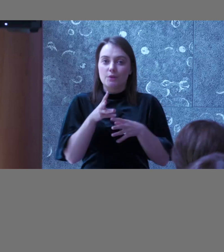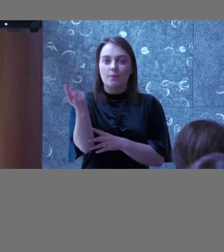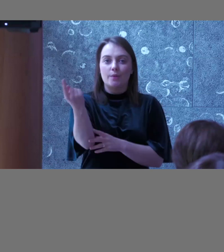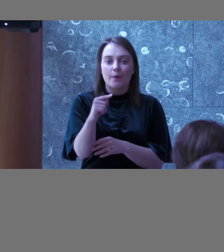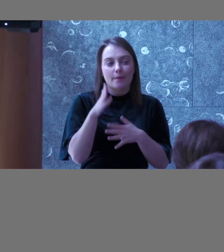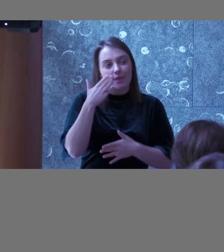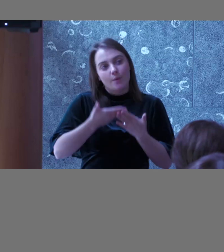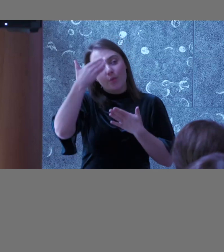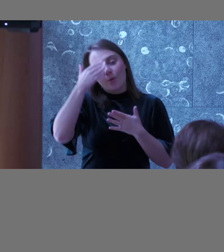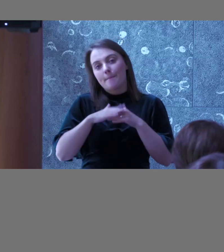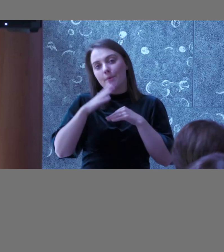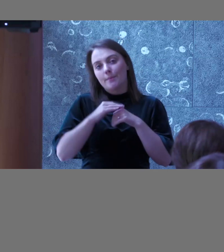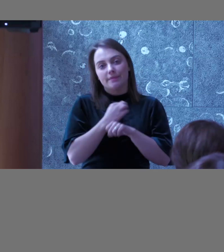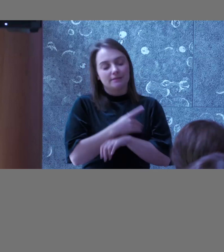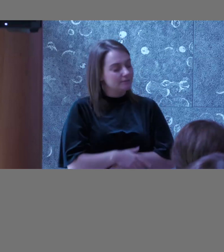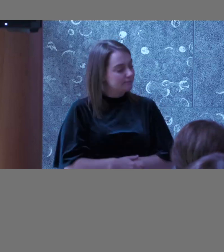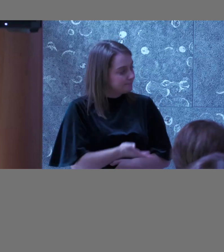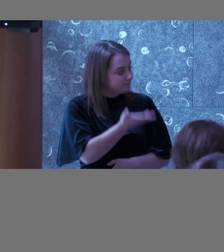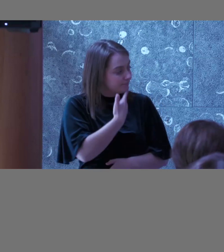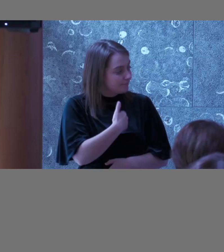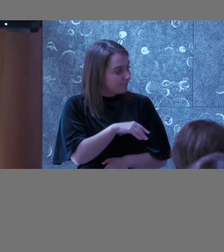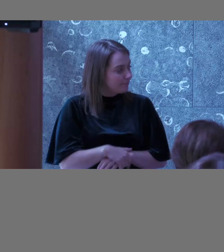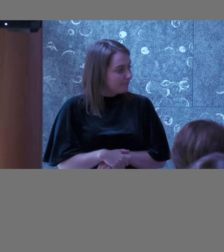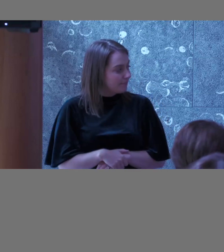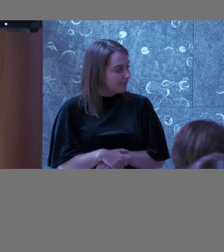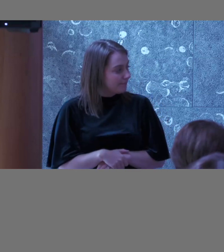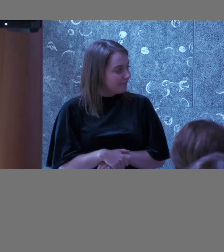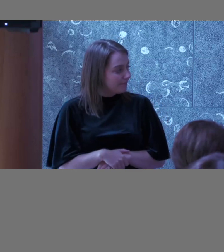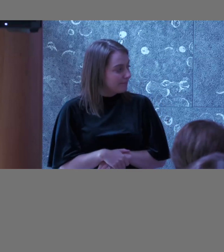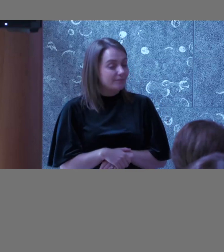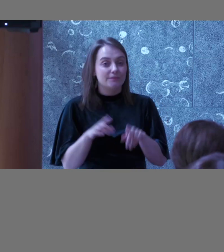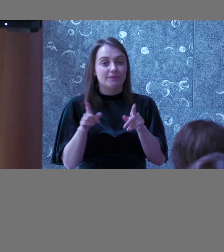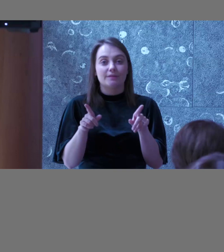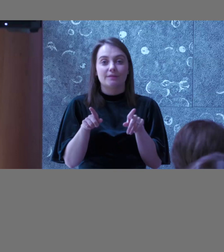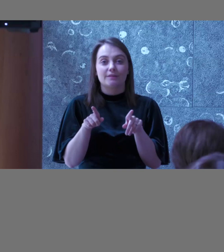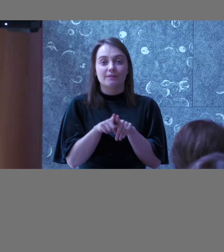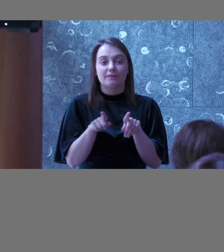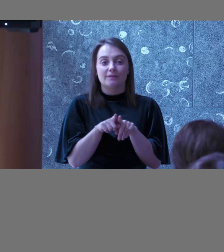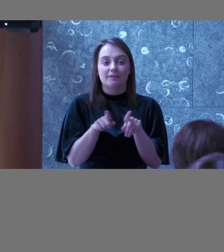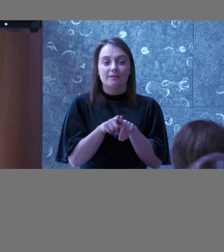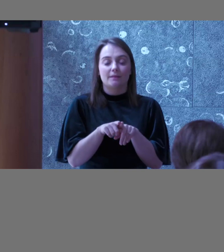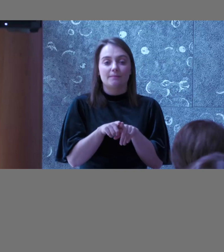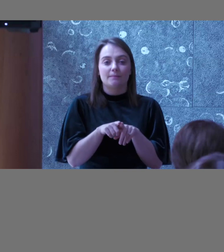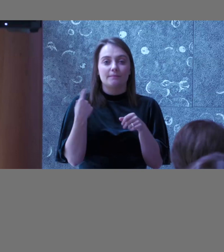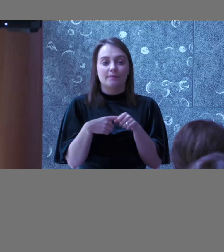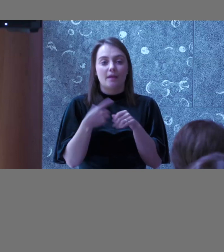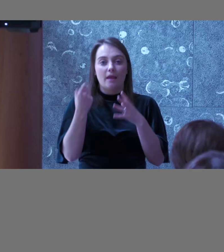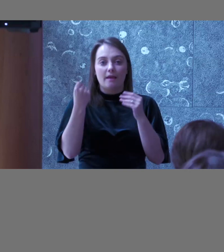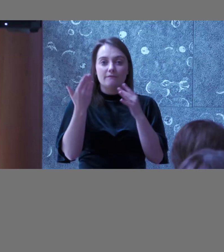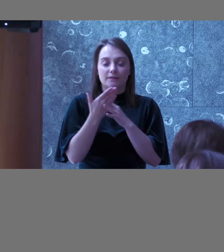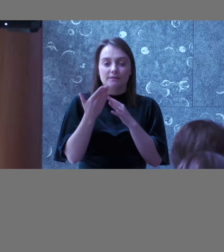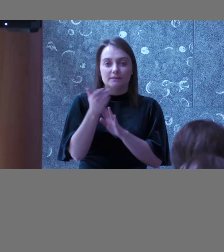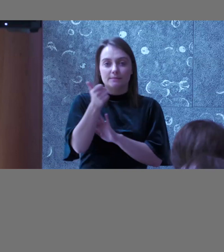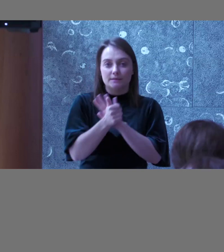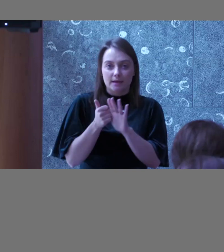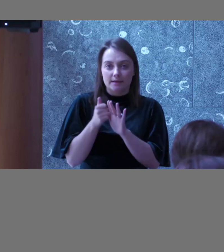learn more and then I'm just going to say again what was on the slide earlier on you know having an accessibility expert